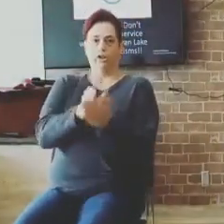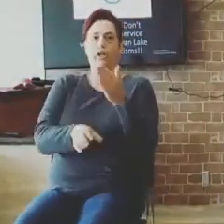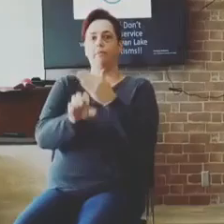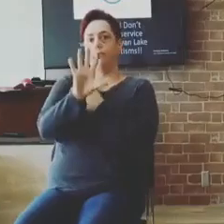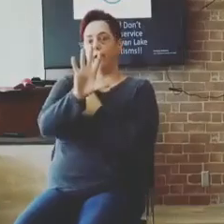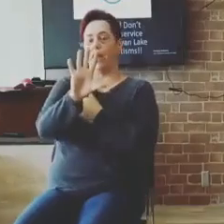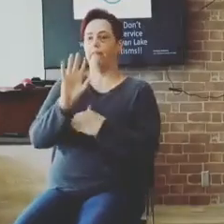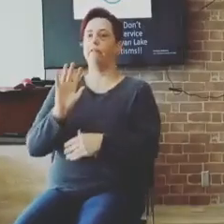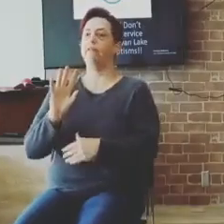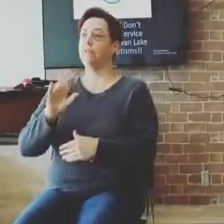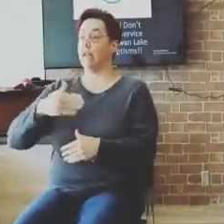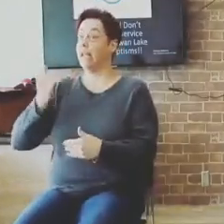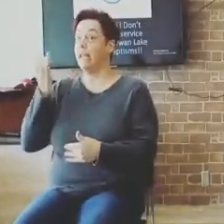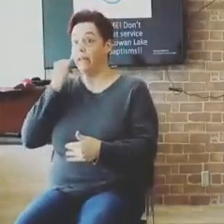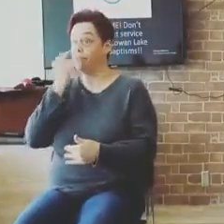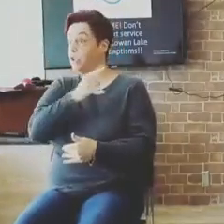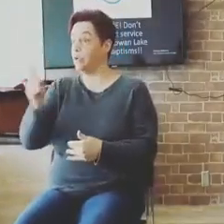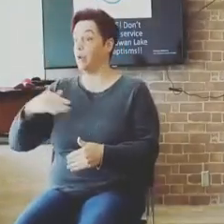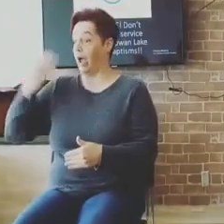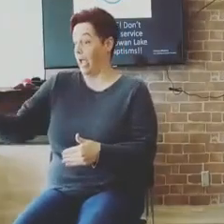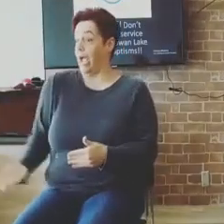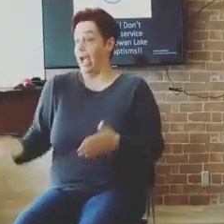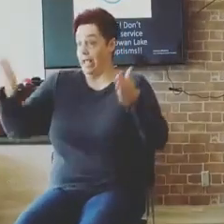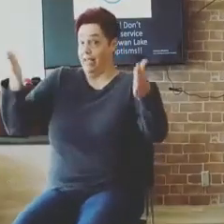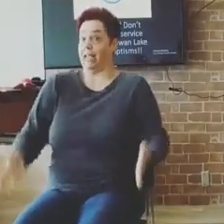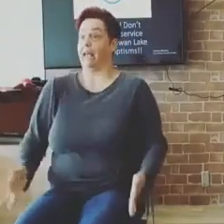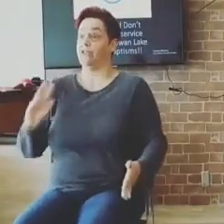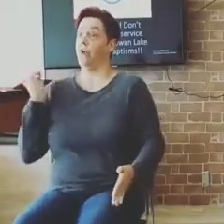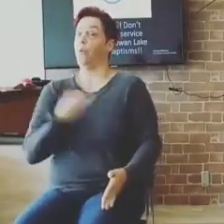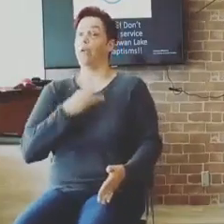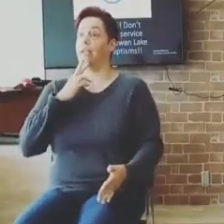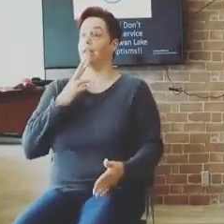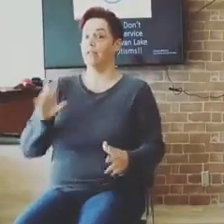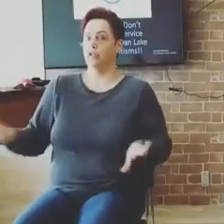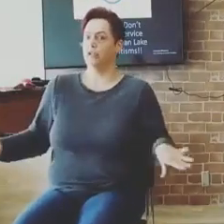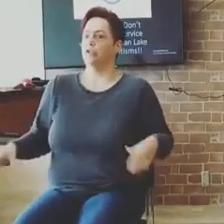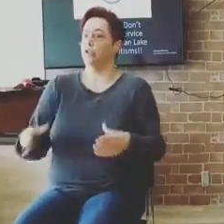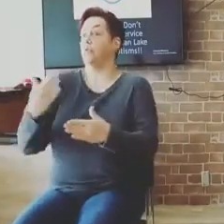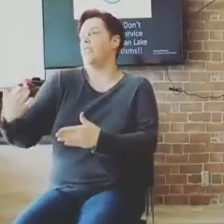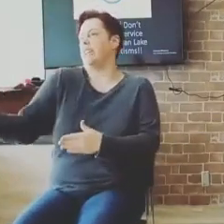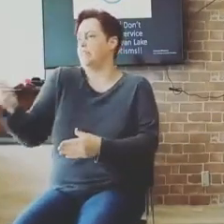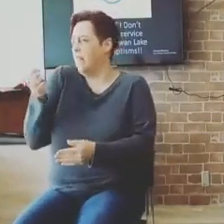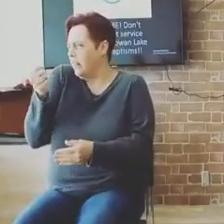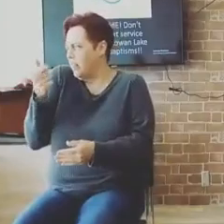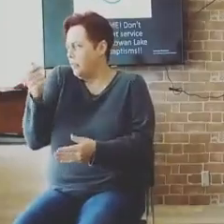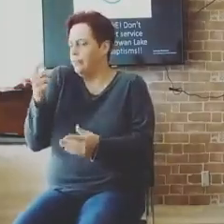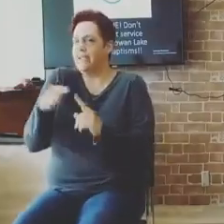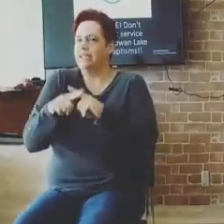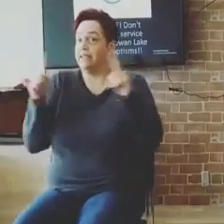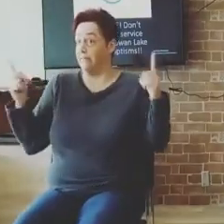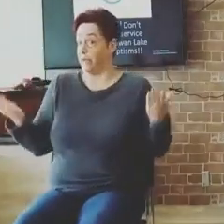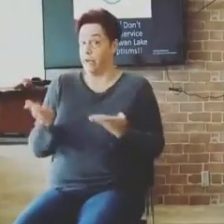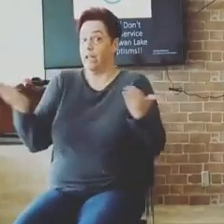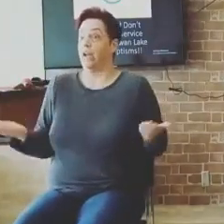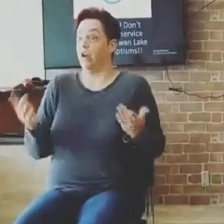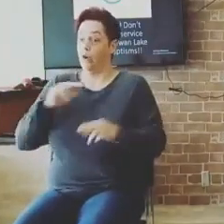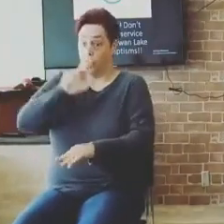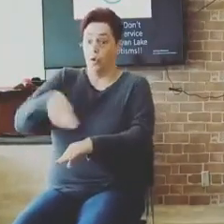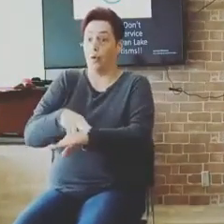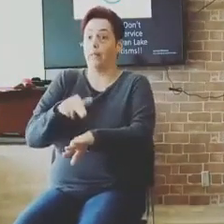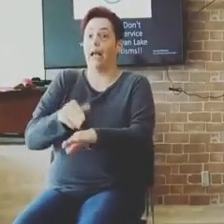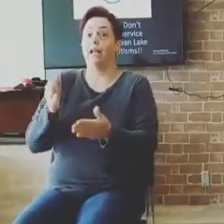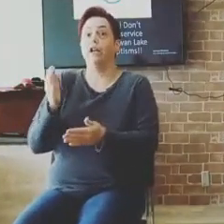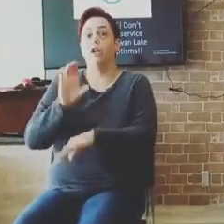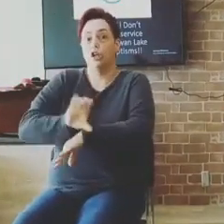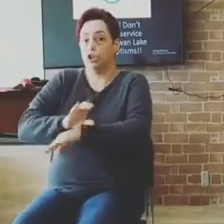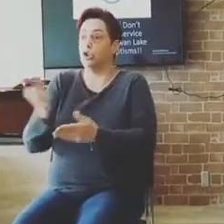here at Restoration. So typically, uh, when you go to a church service, uh, and you get started, they always, uh, have a time